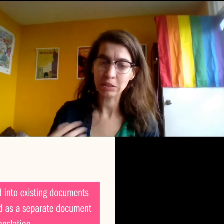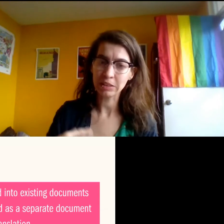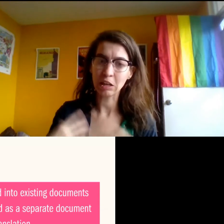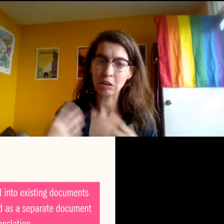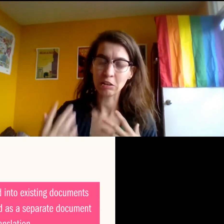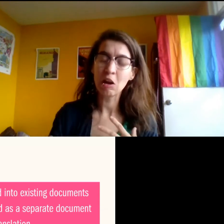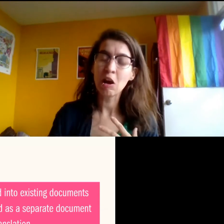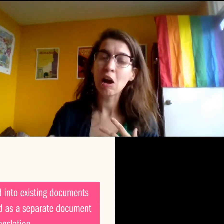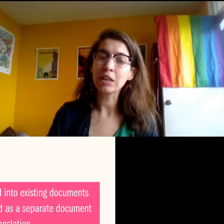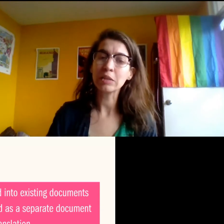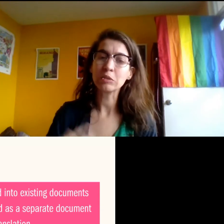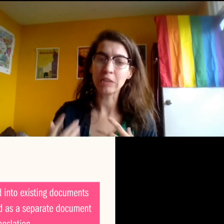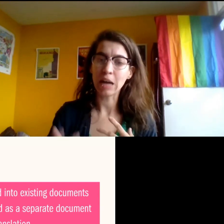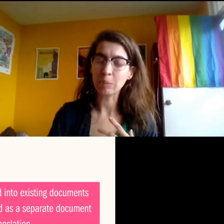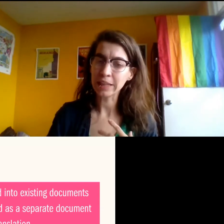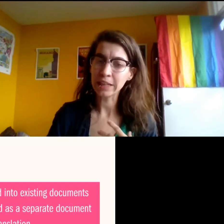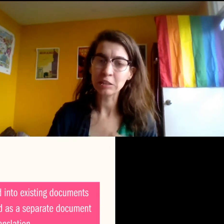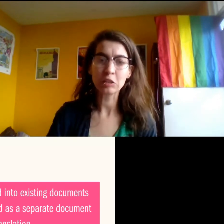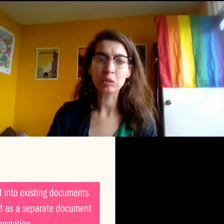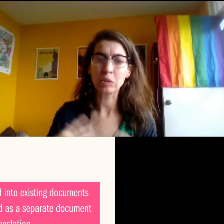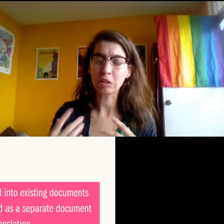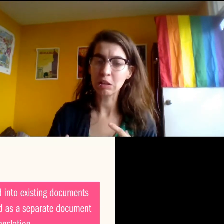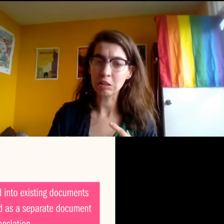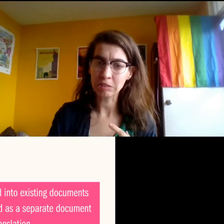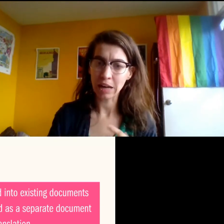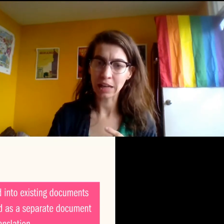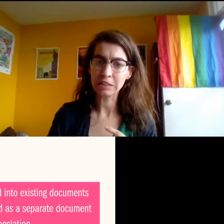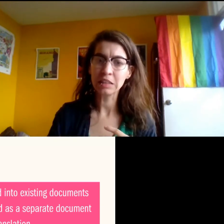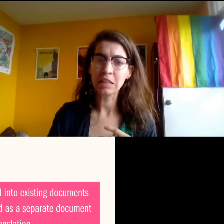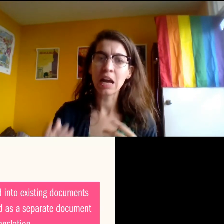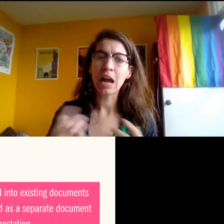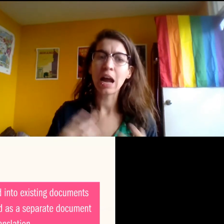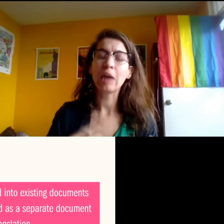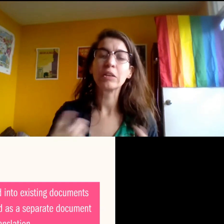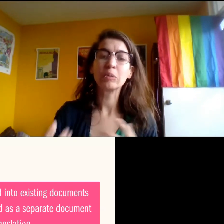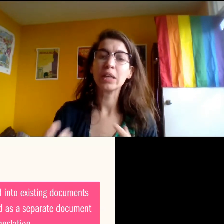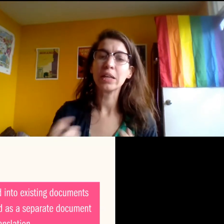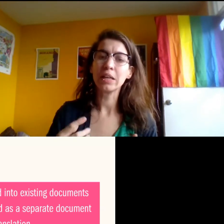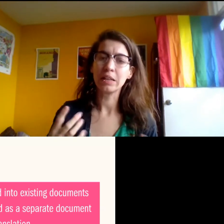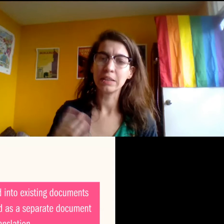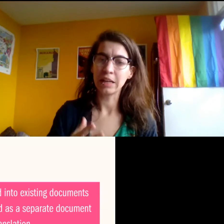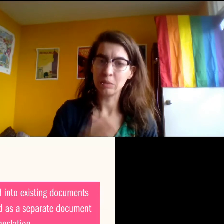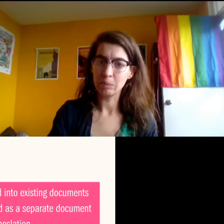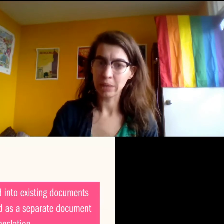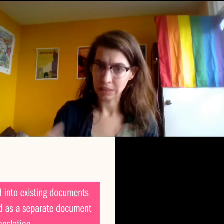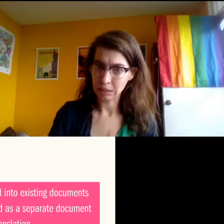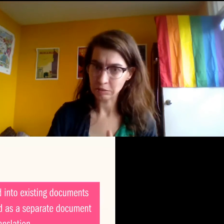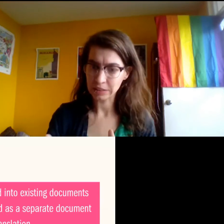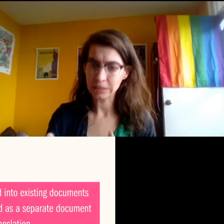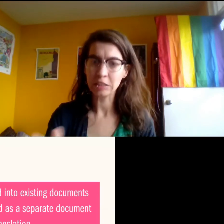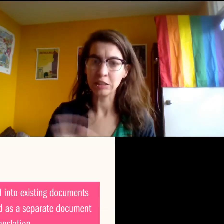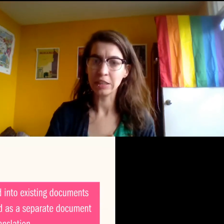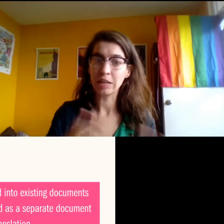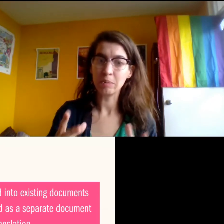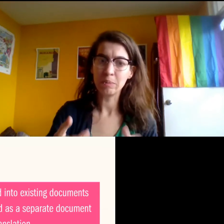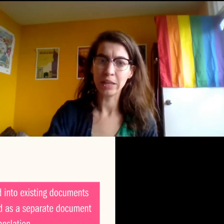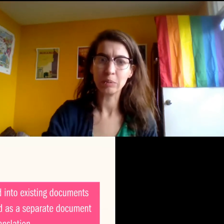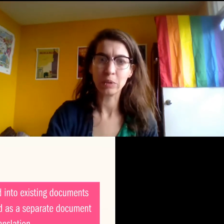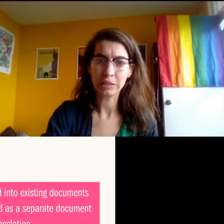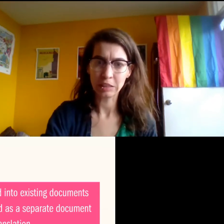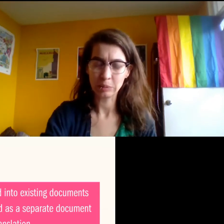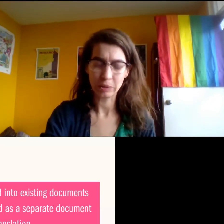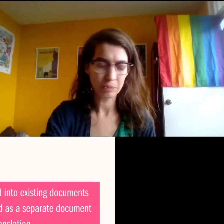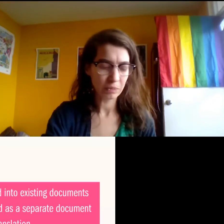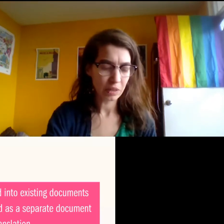are already out there, like our call outs or applications or our contracts, how can we then make that translation and